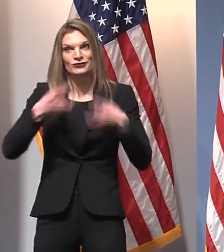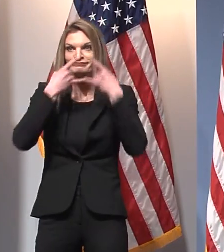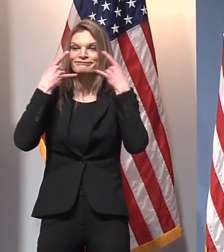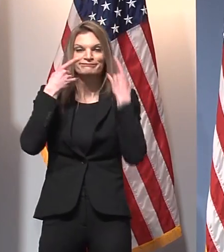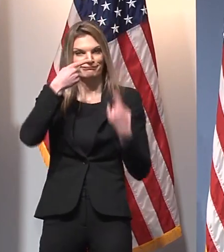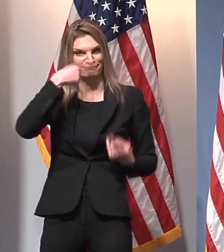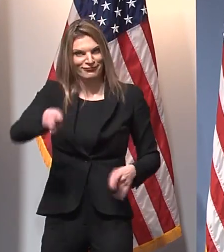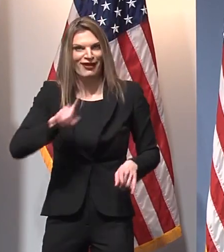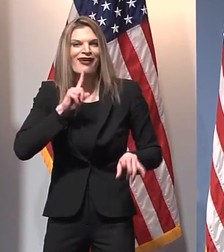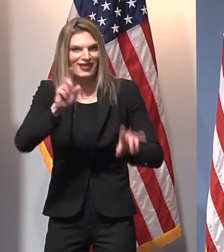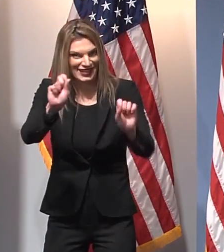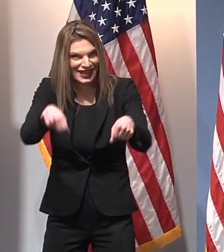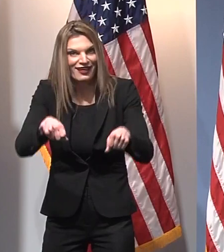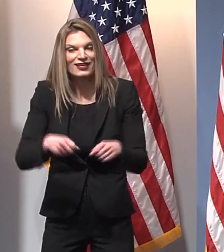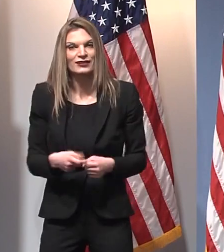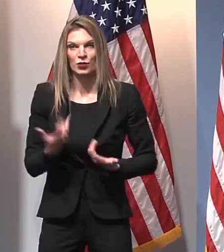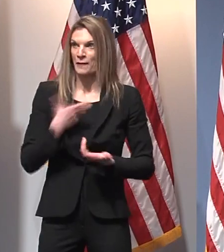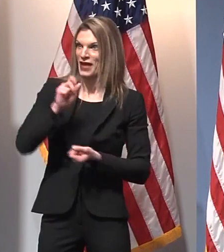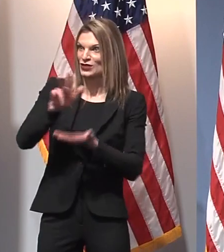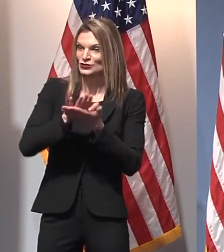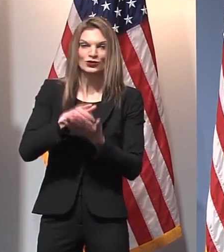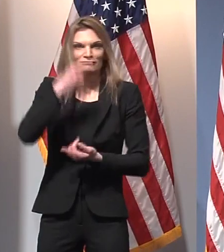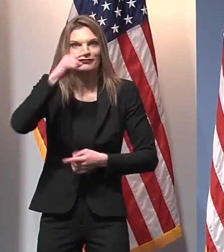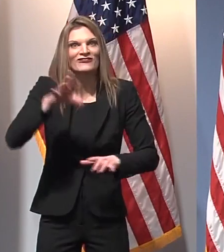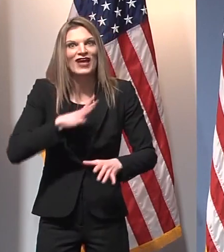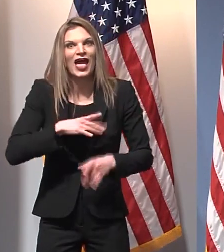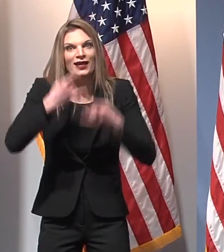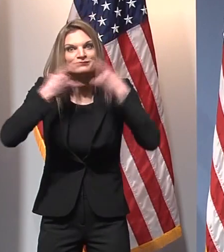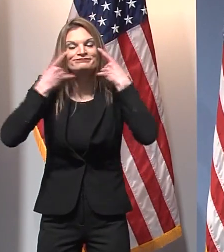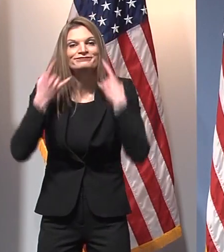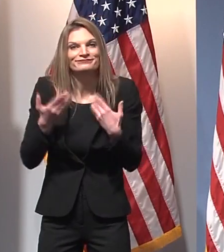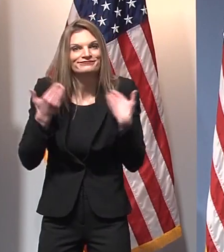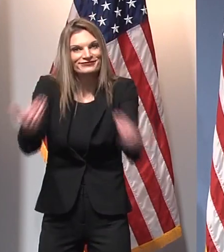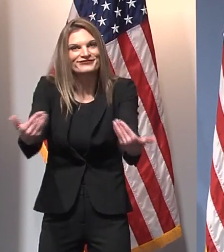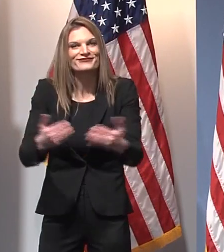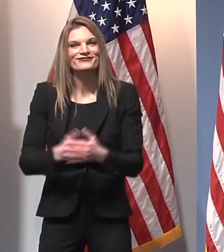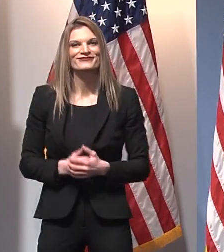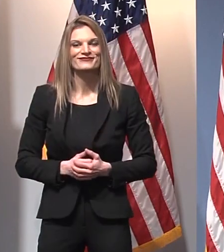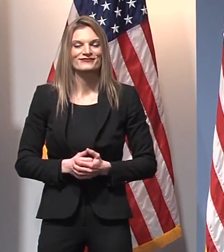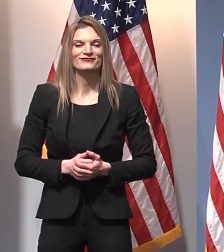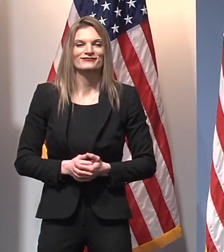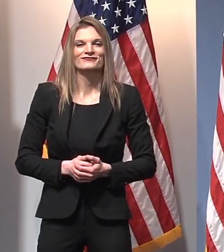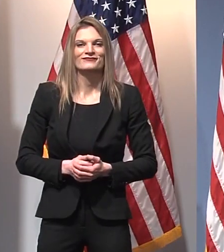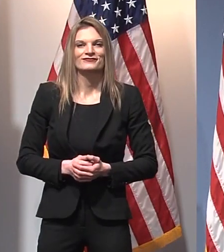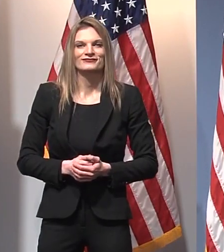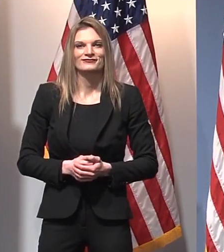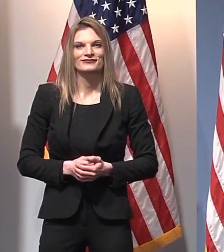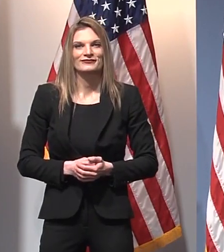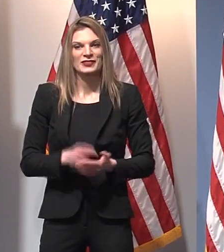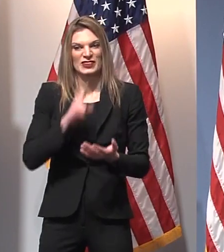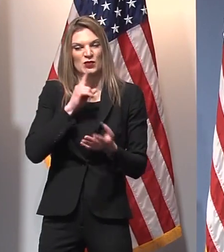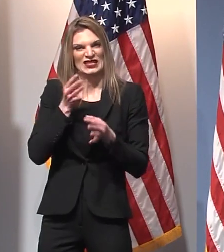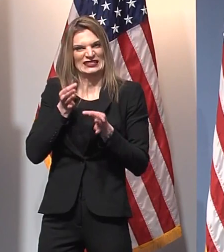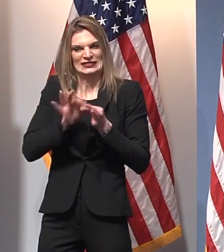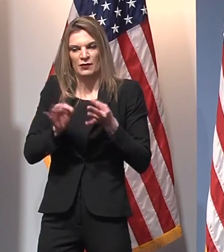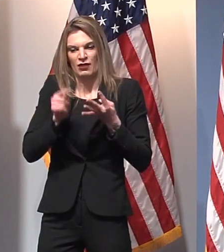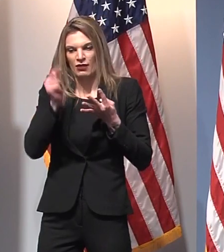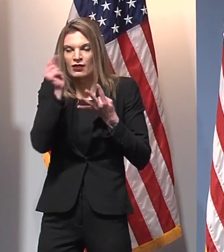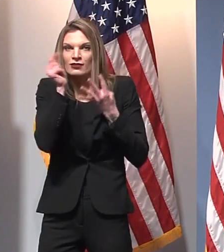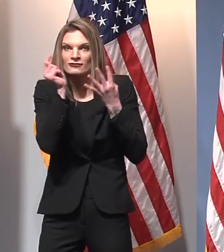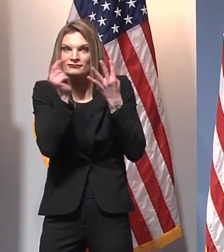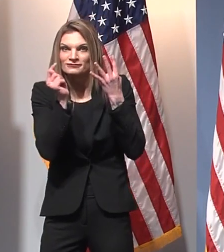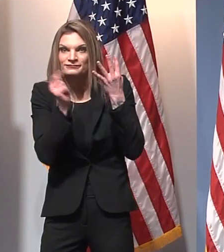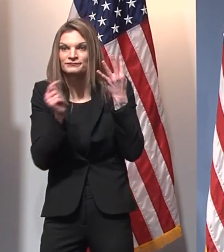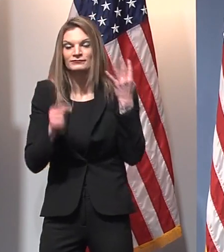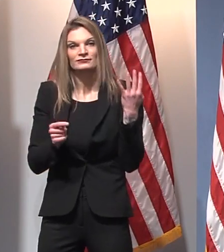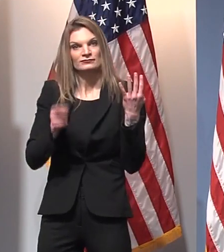with this if this is what it took to get them back in school safely. These simple steps managed to more or less prevent